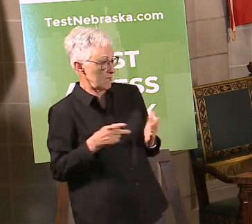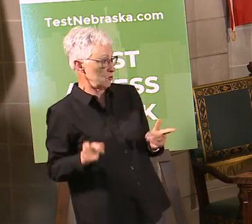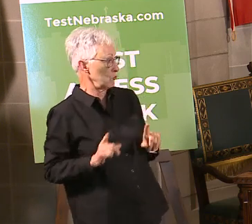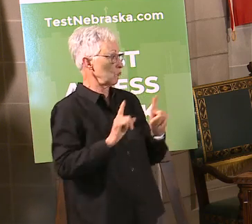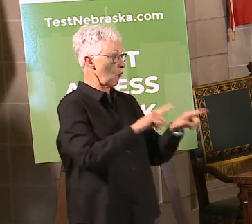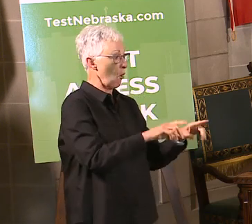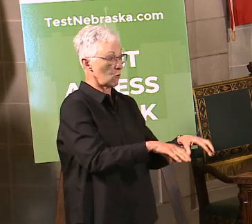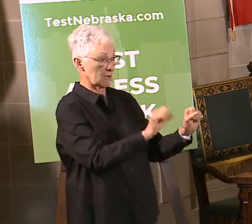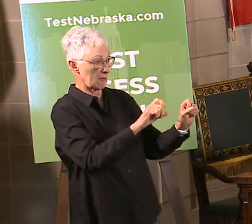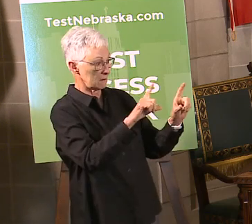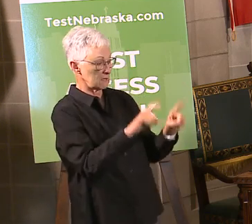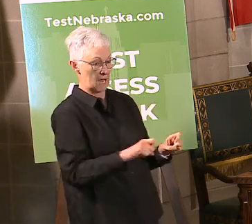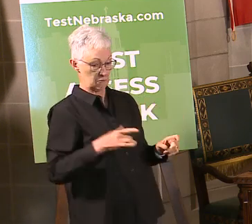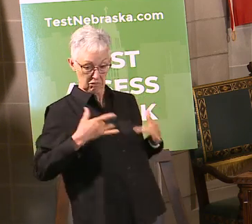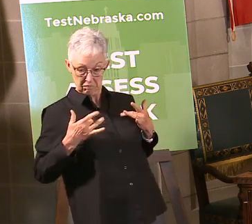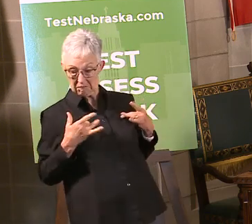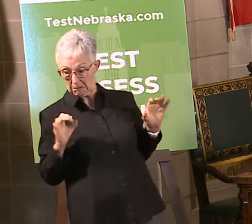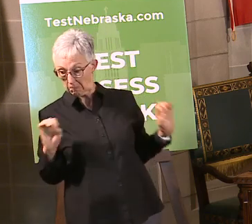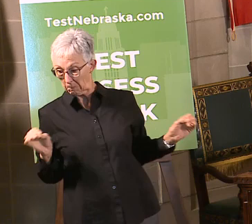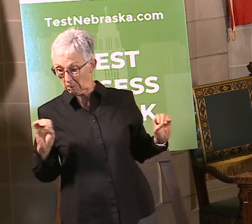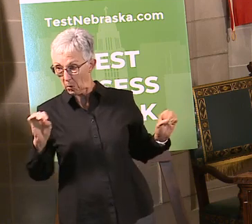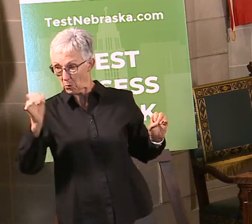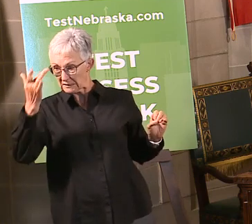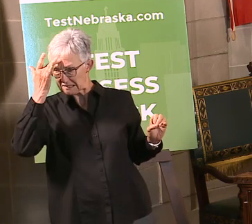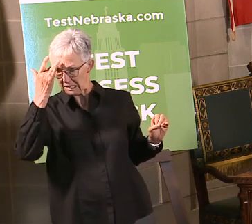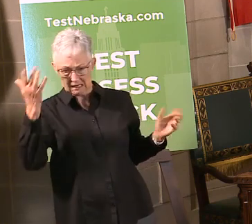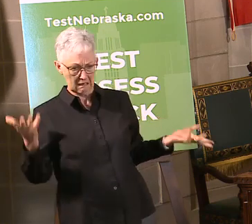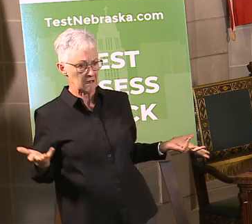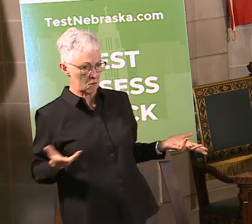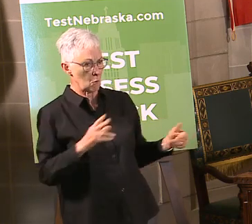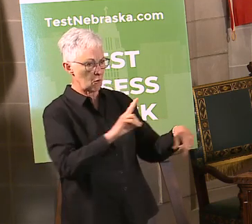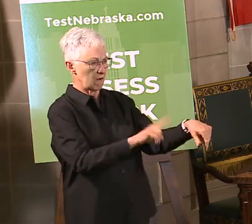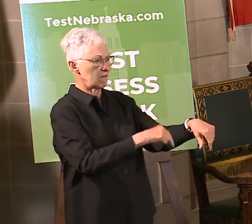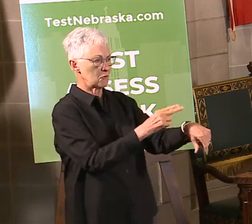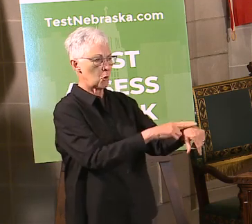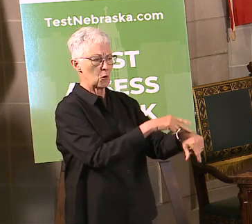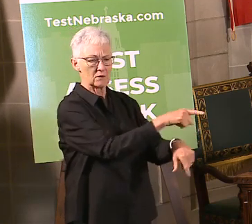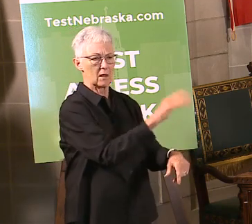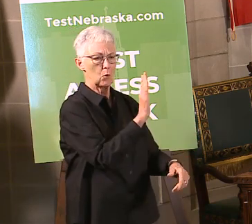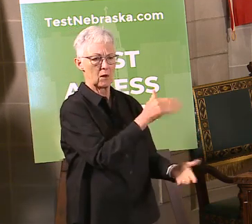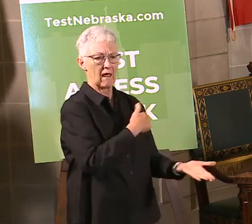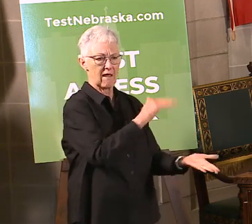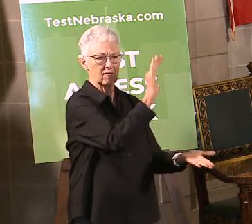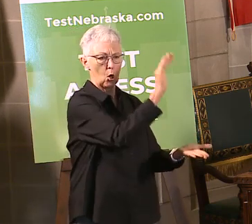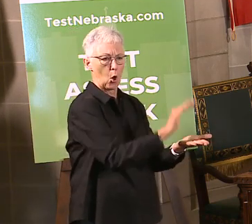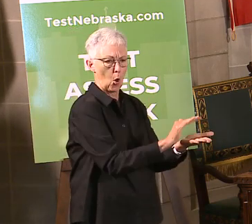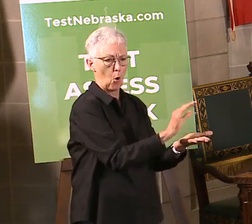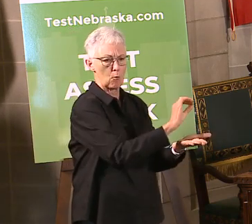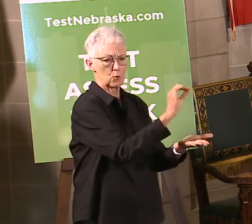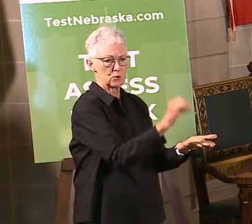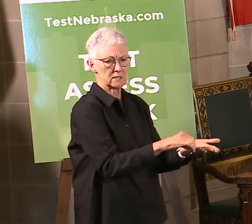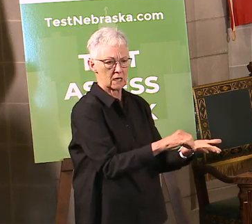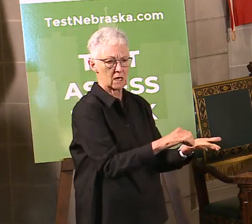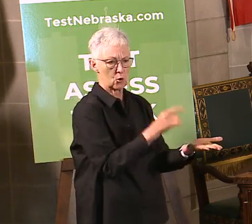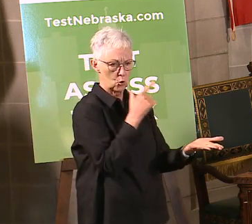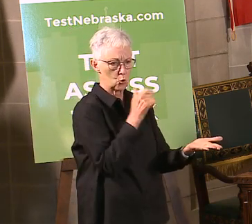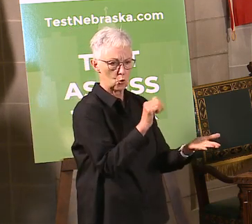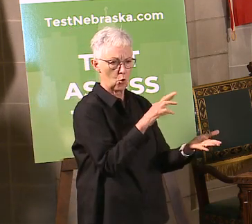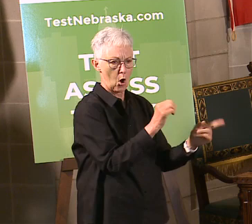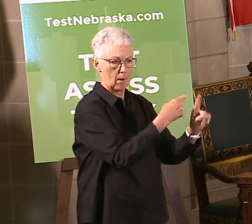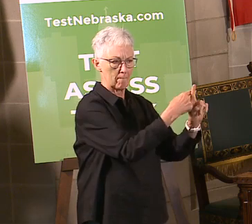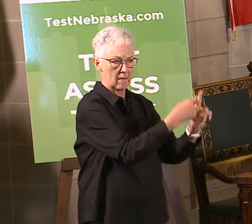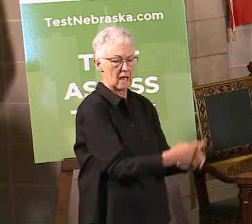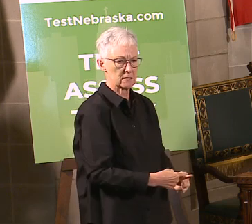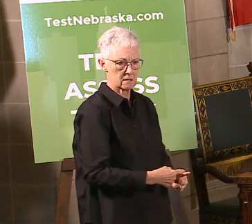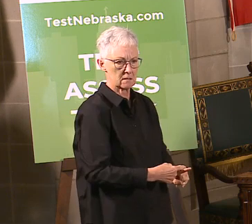-symptomatic people, your chance of getting people who are testing positive is going to be lower, right? Versus where we're testing in other places, we're